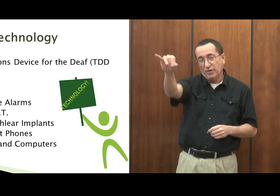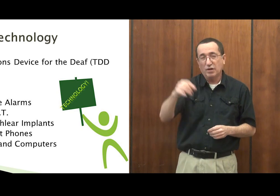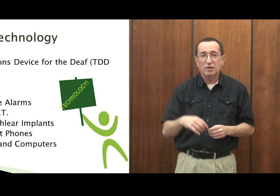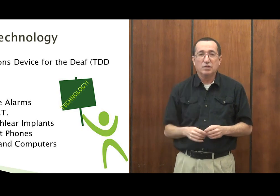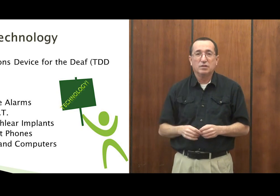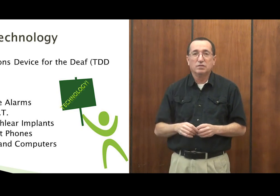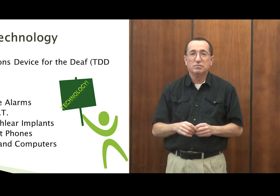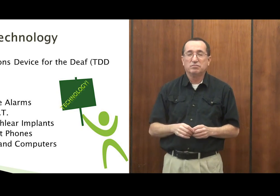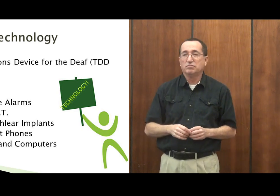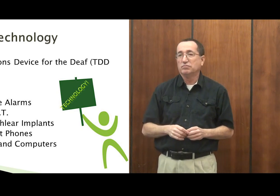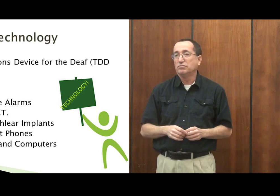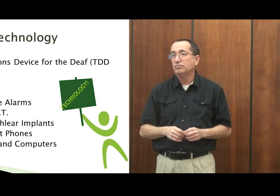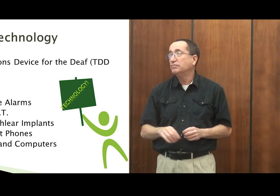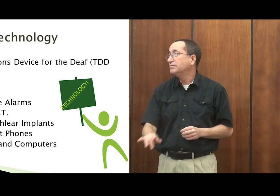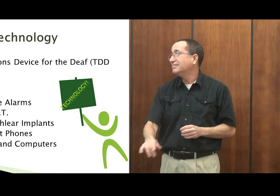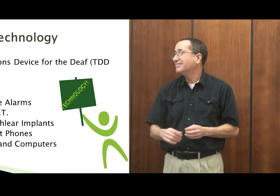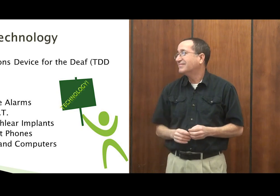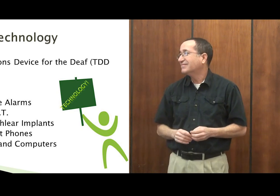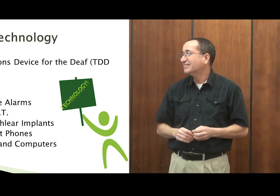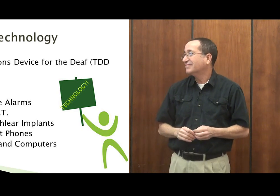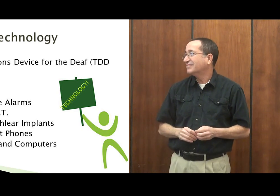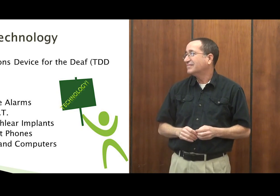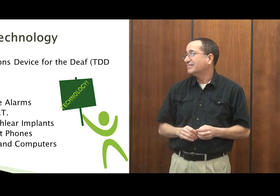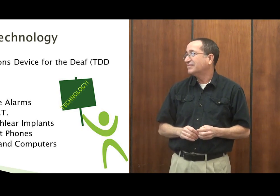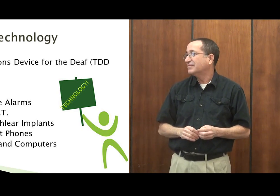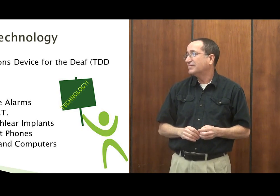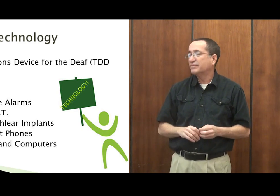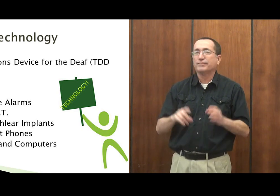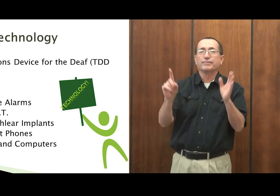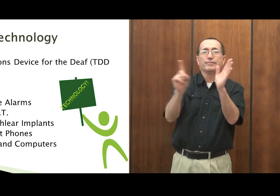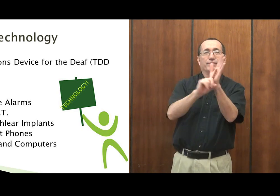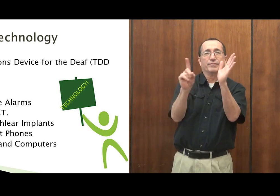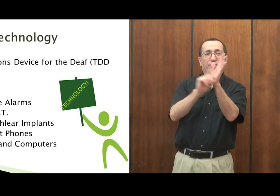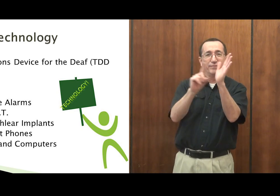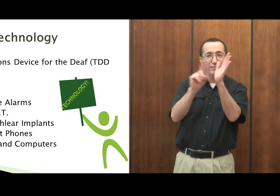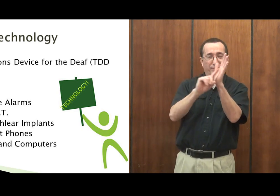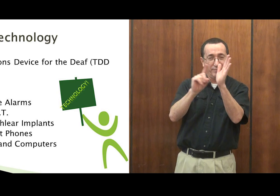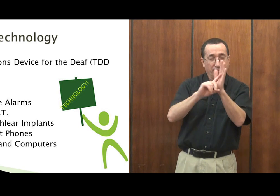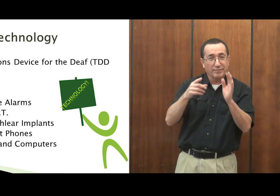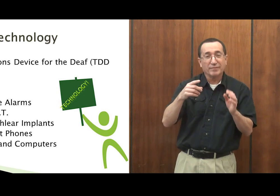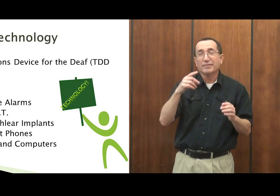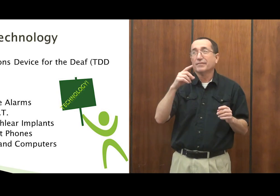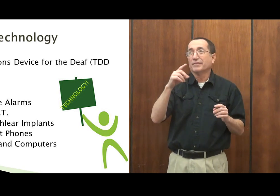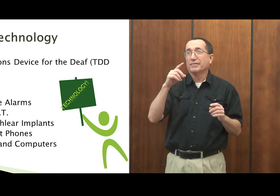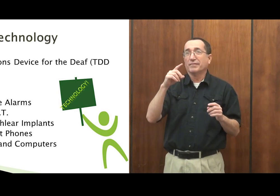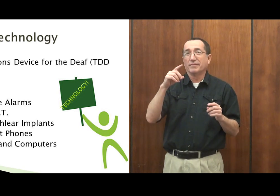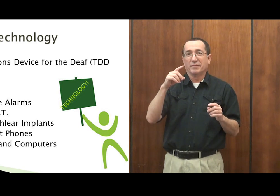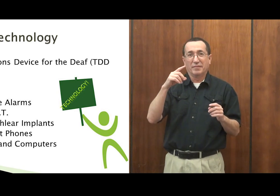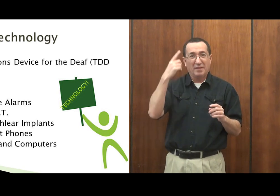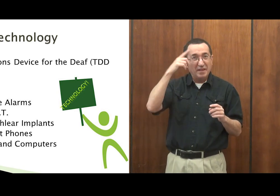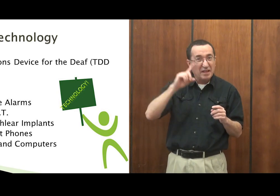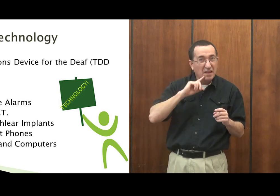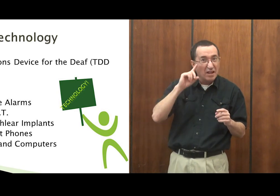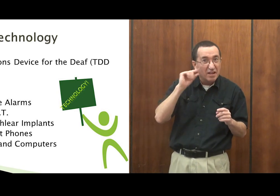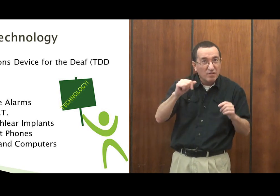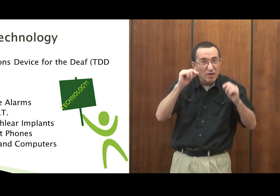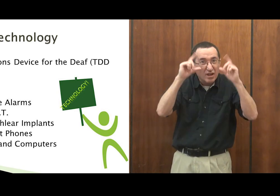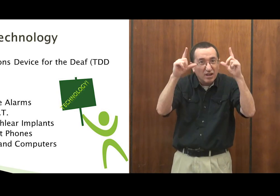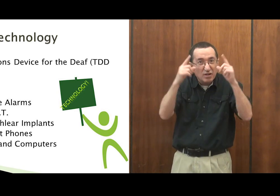telephone using video phones for deaf people. Now, alarm clocks. Can deaf people